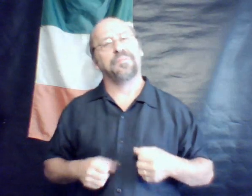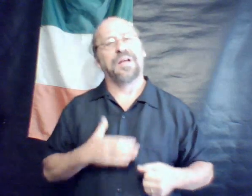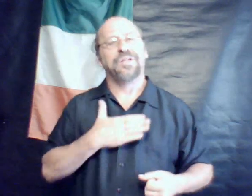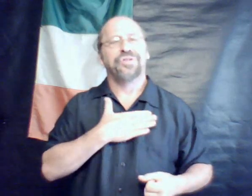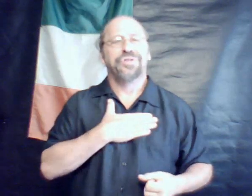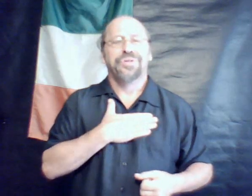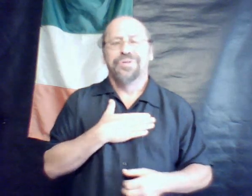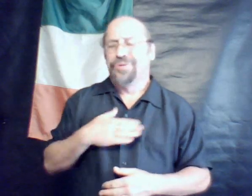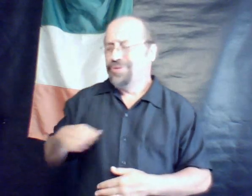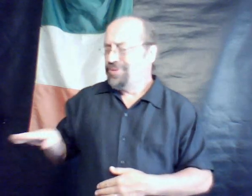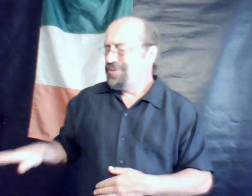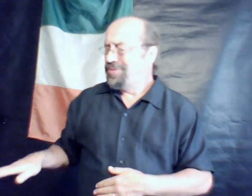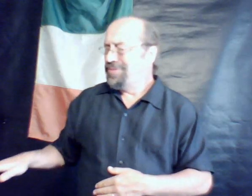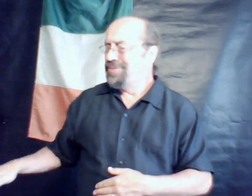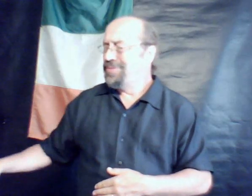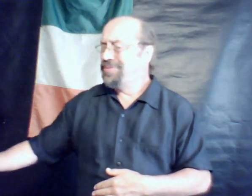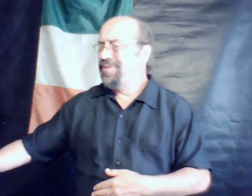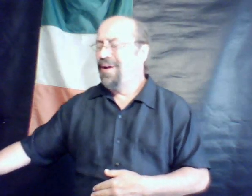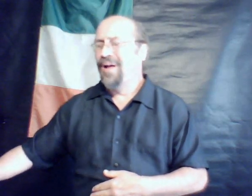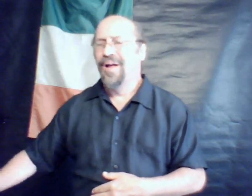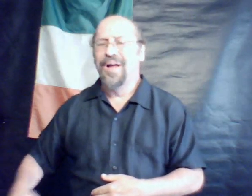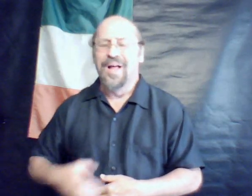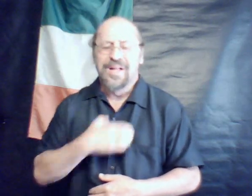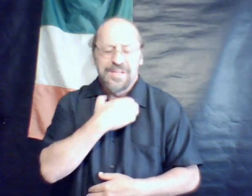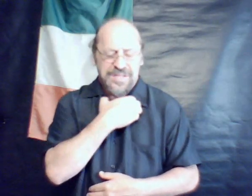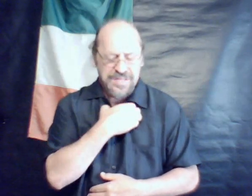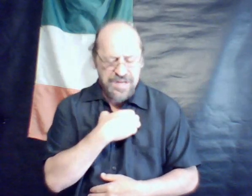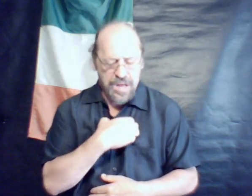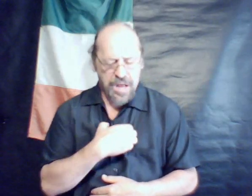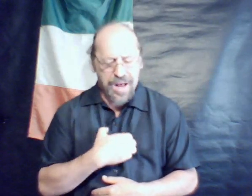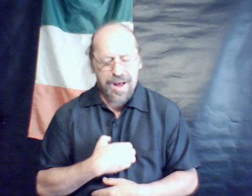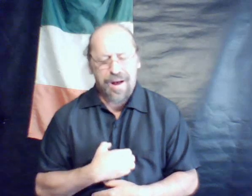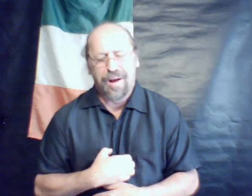my children start,